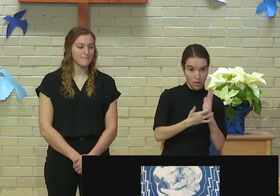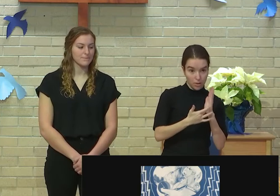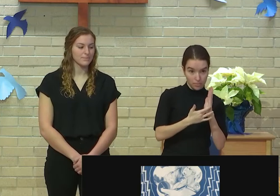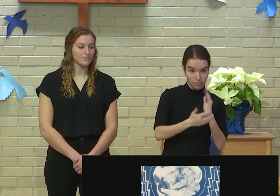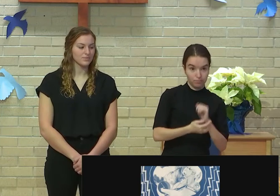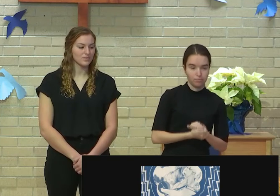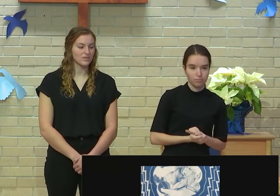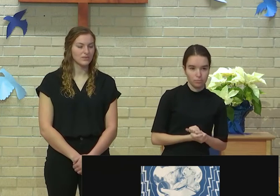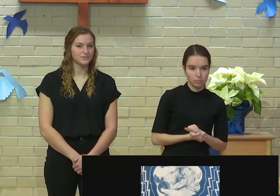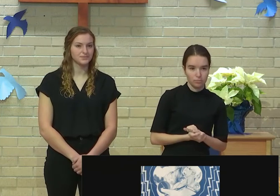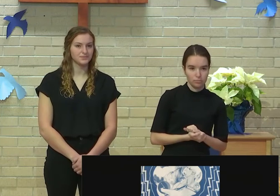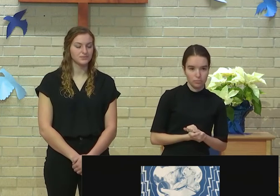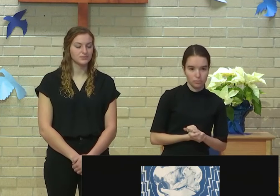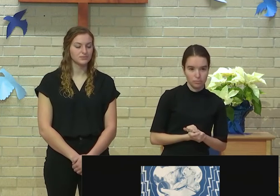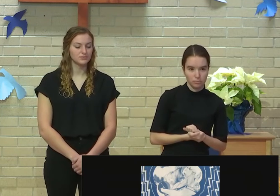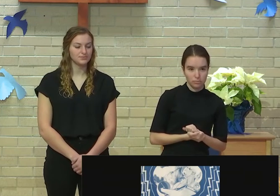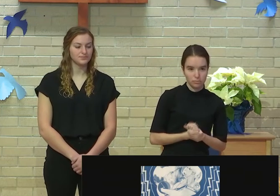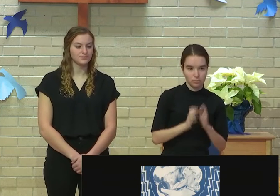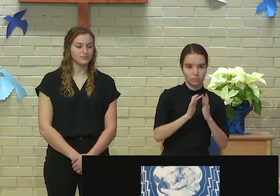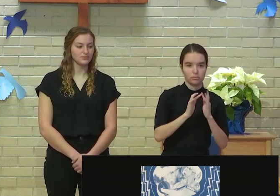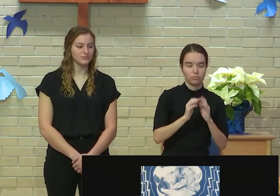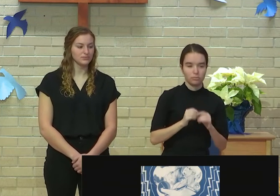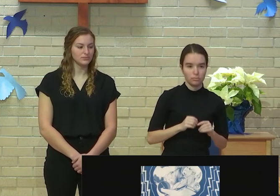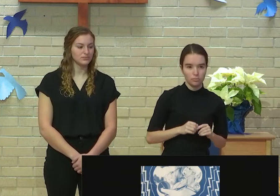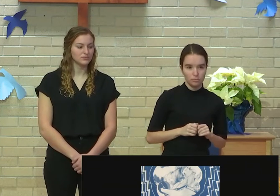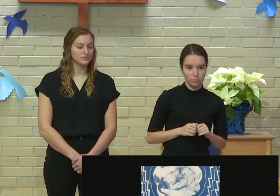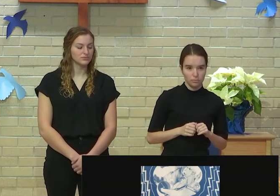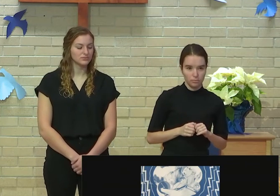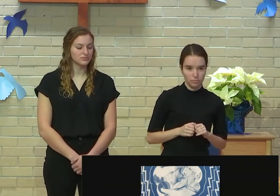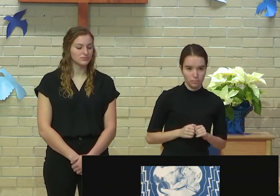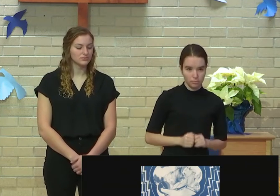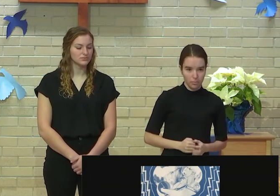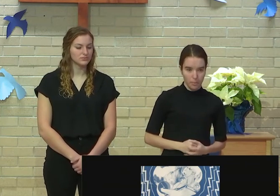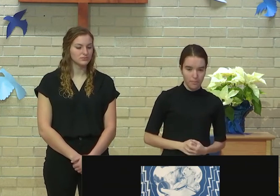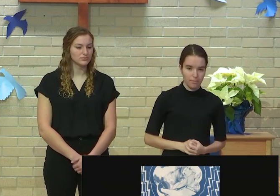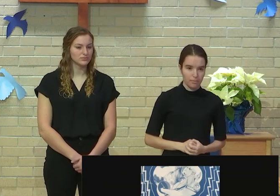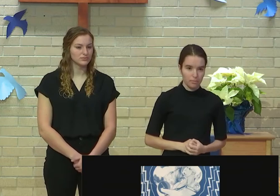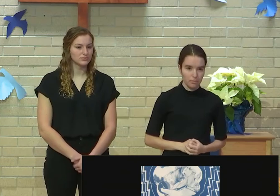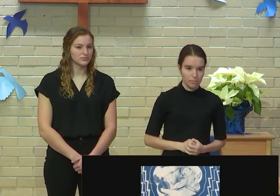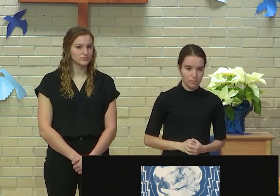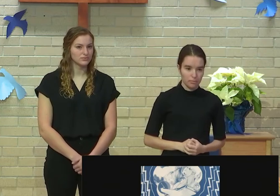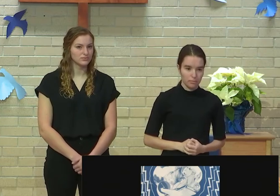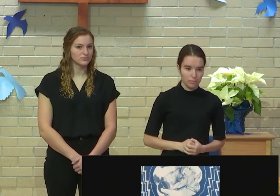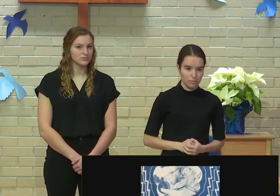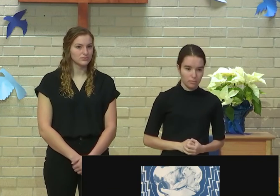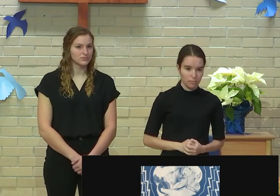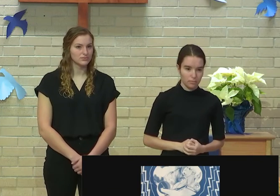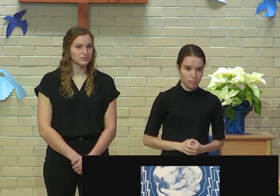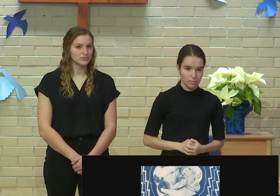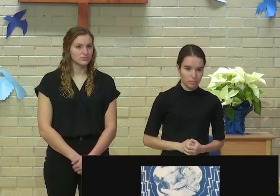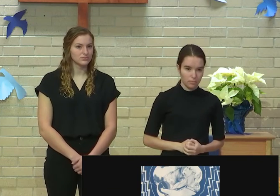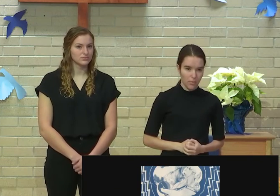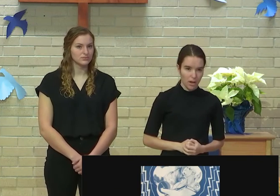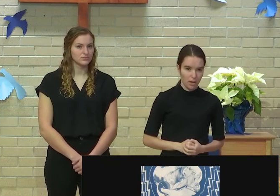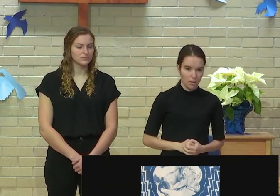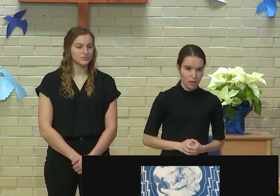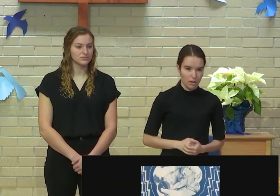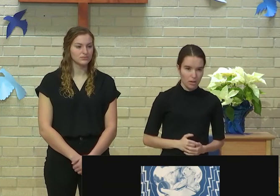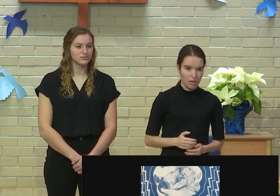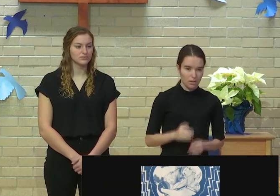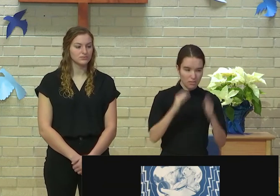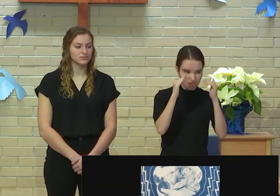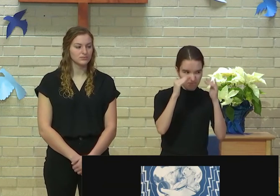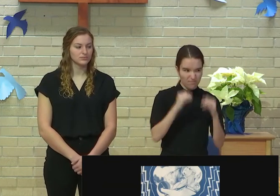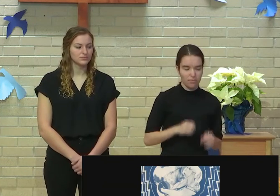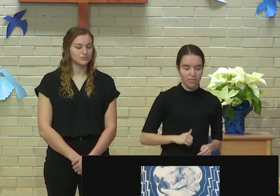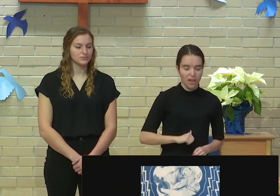And I wanted to show a hopeful image of recycling